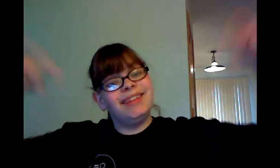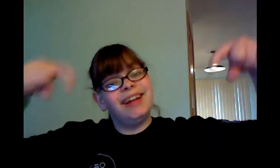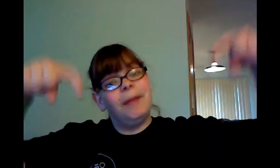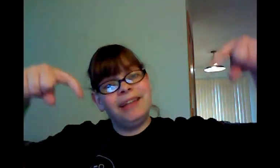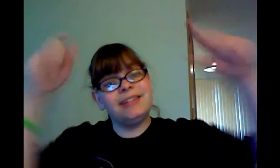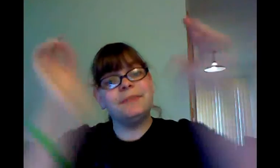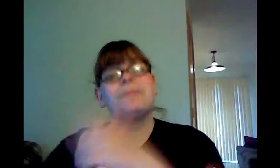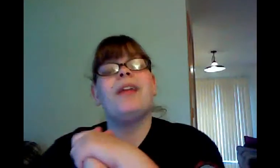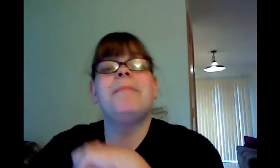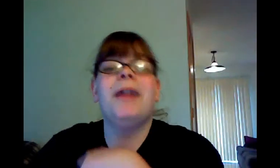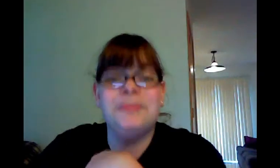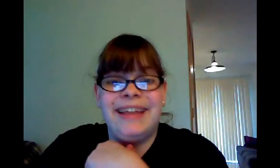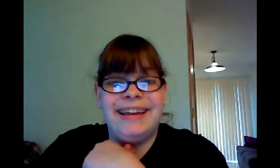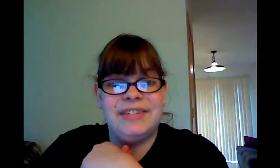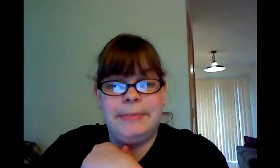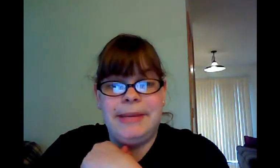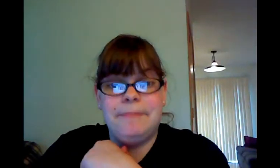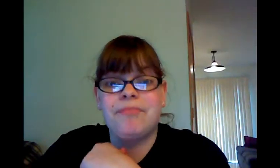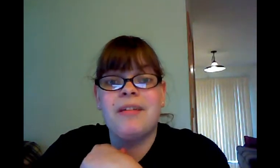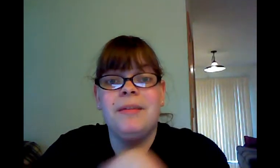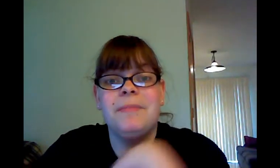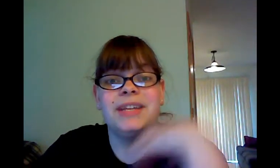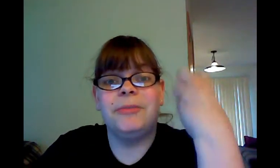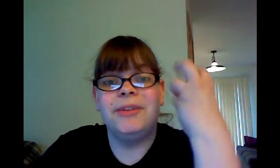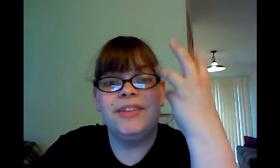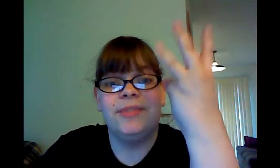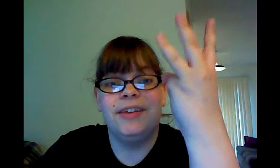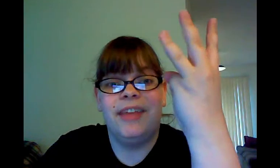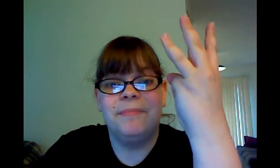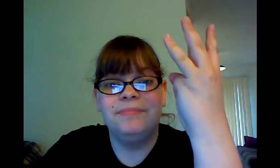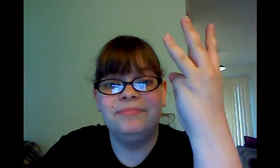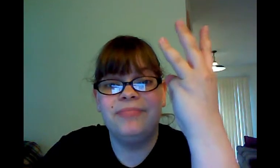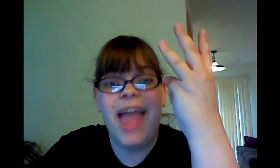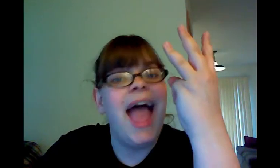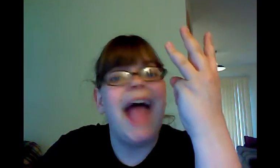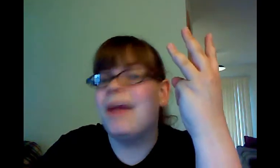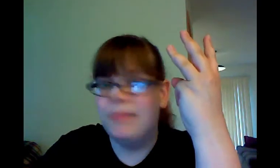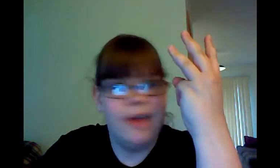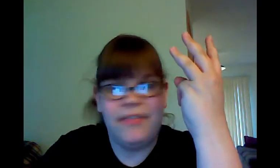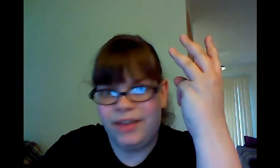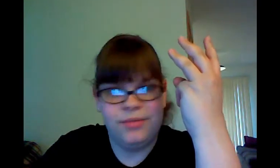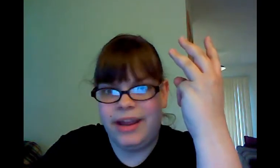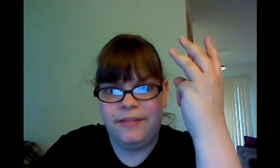in the comments punishment ideas for me because I will be doing three of them and I'm not that creative.